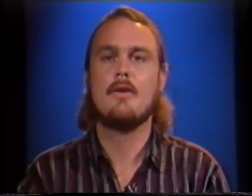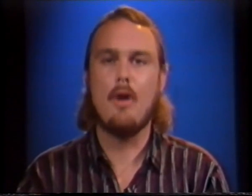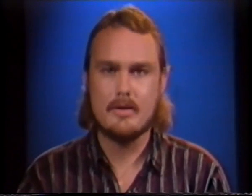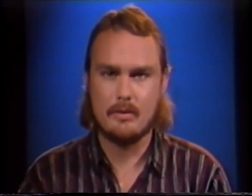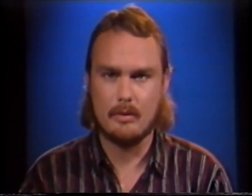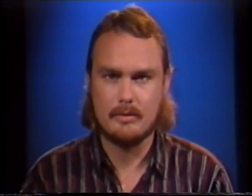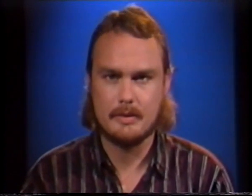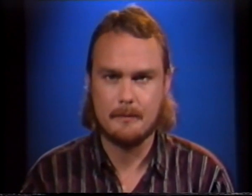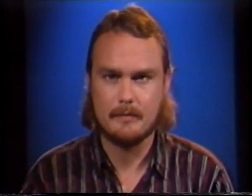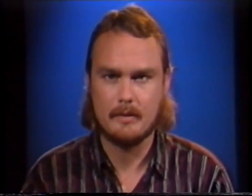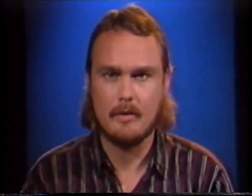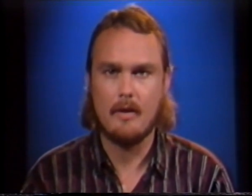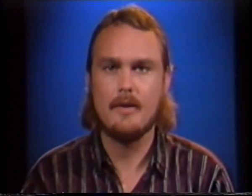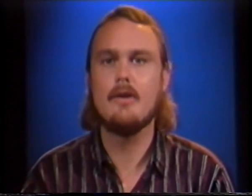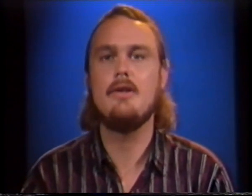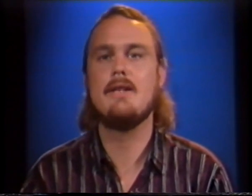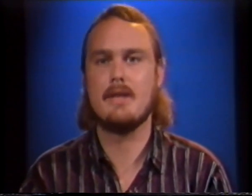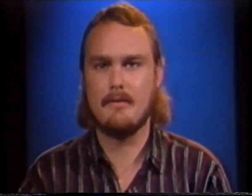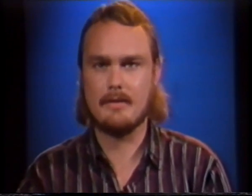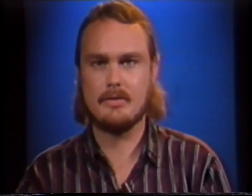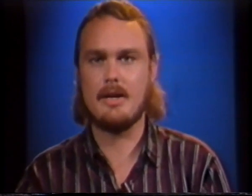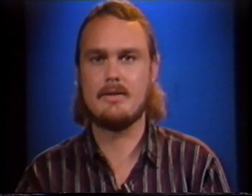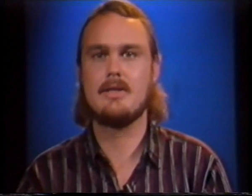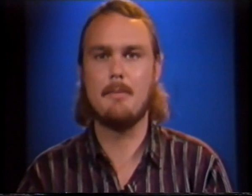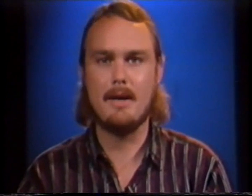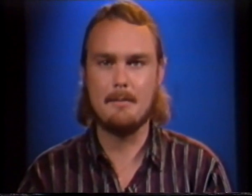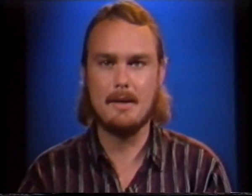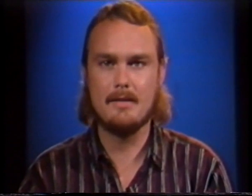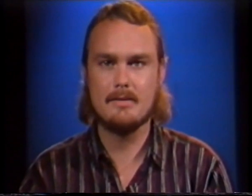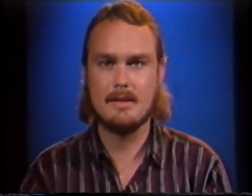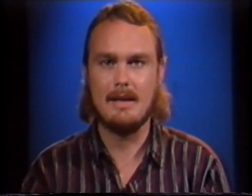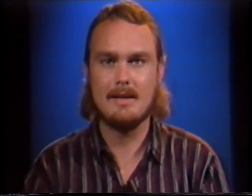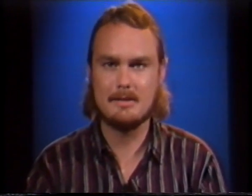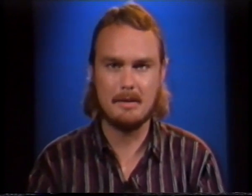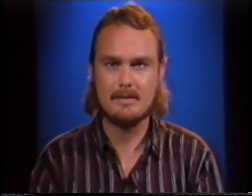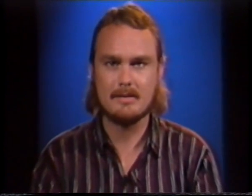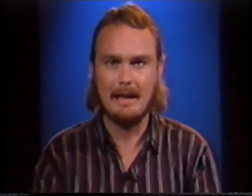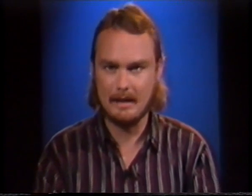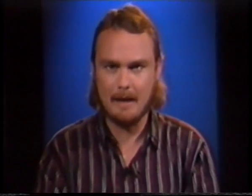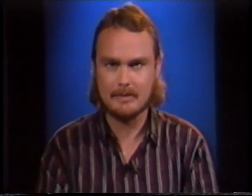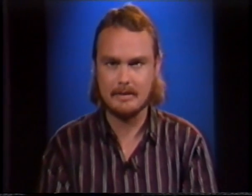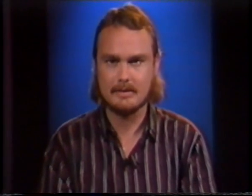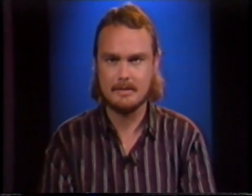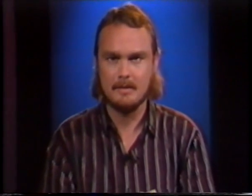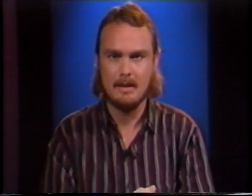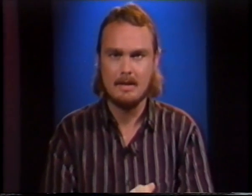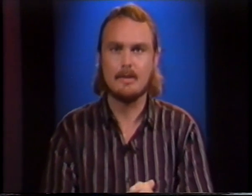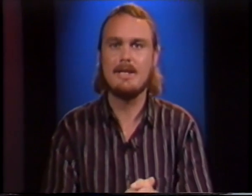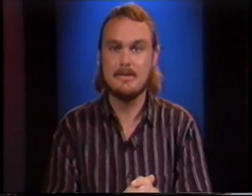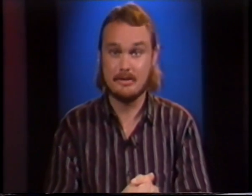The cross throughs are a very unique set of exercises combining bends and splits and opposites. They're easy